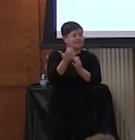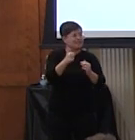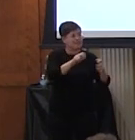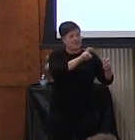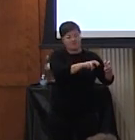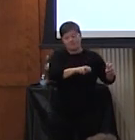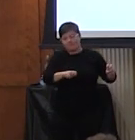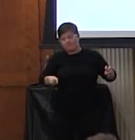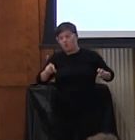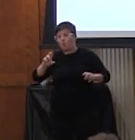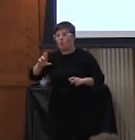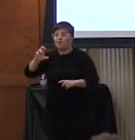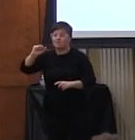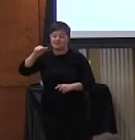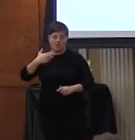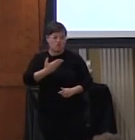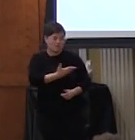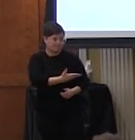the panelists or to sarah